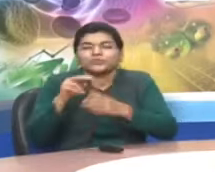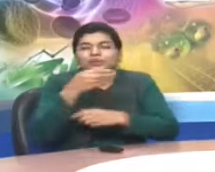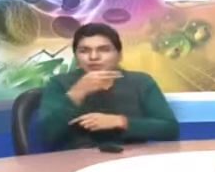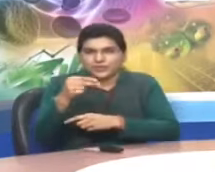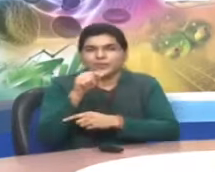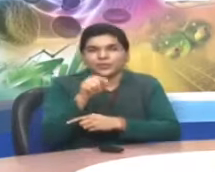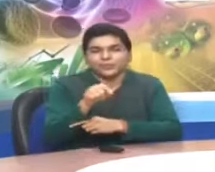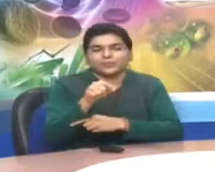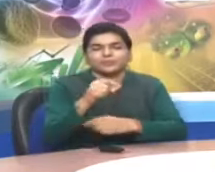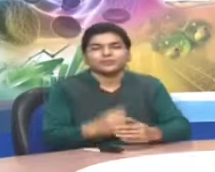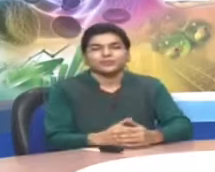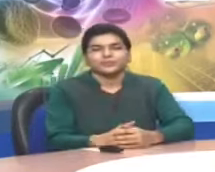A group of people.